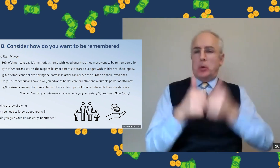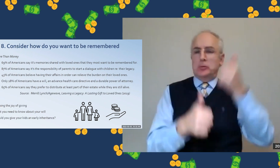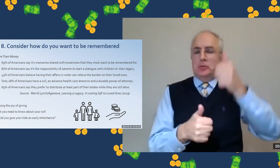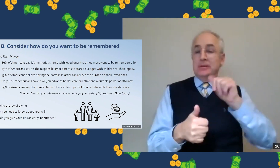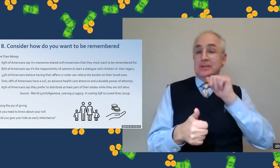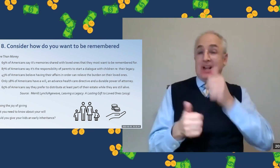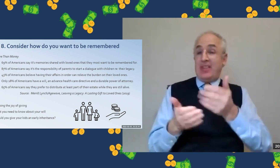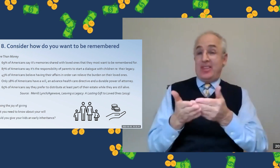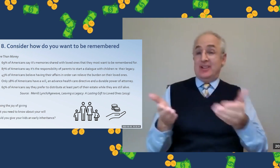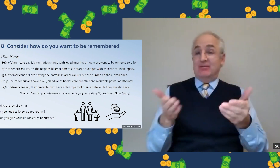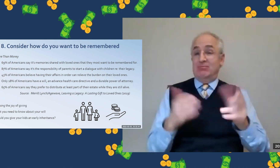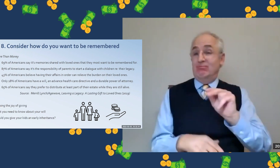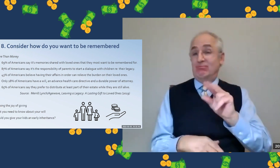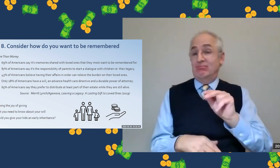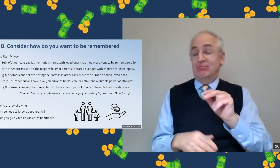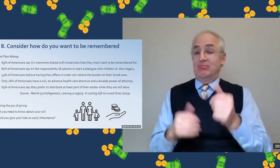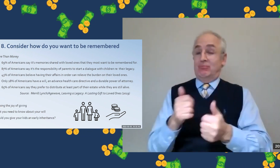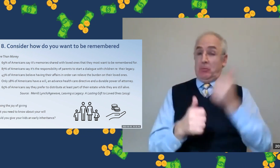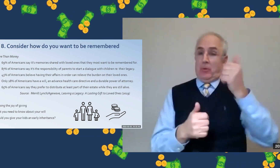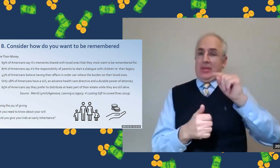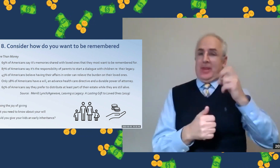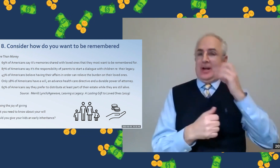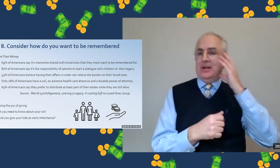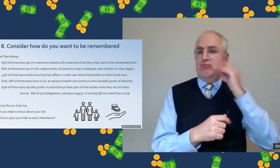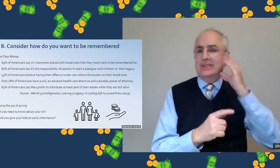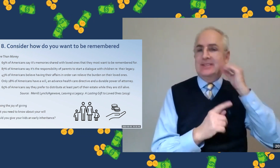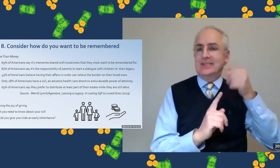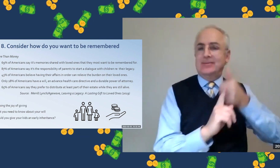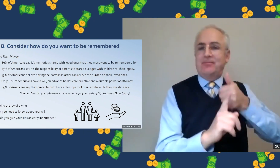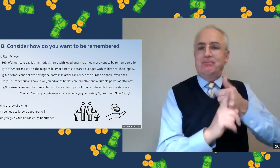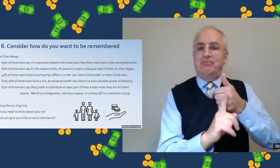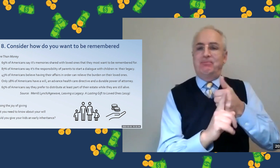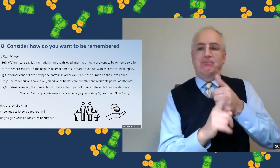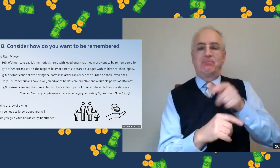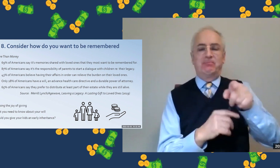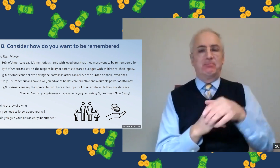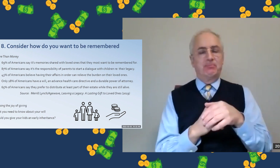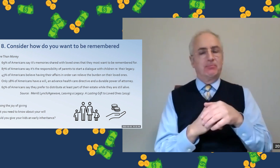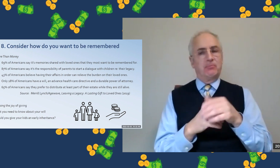That's what people most remember. It's not the stuff. It's those experiences.